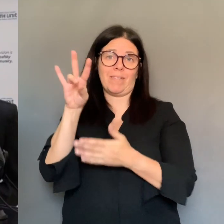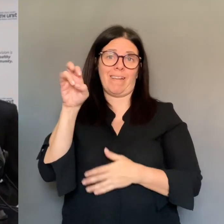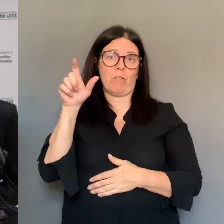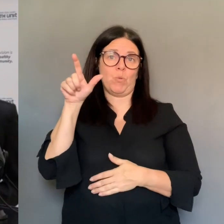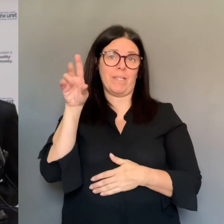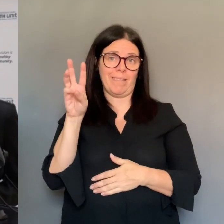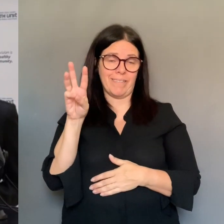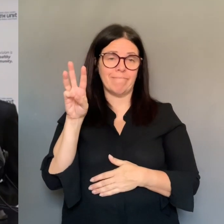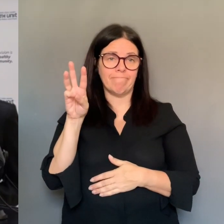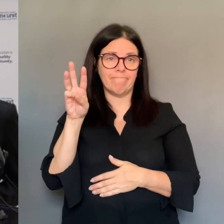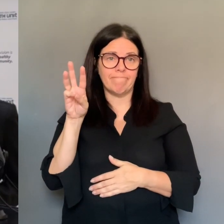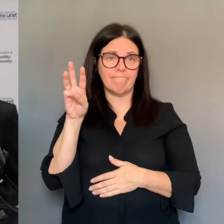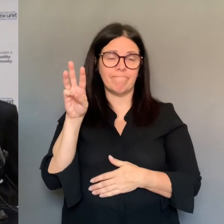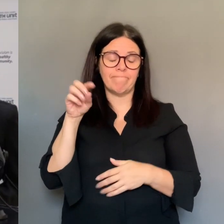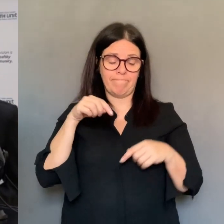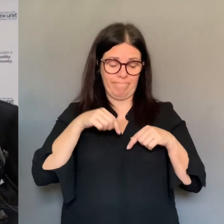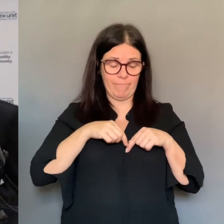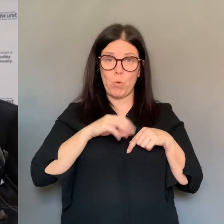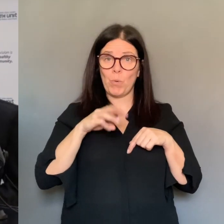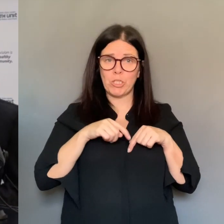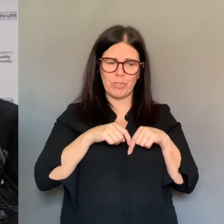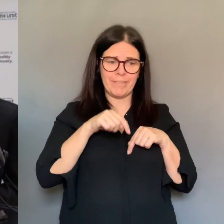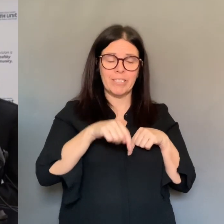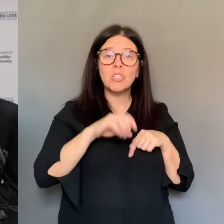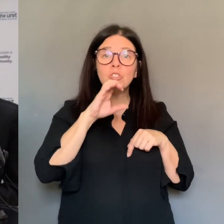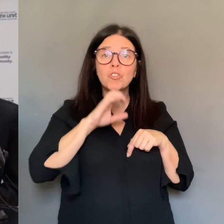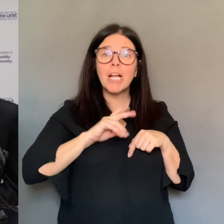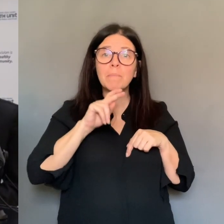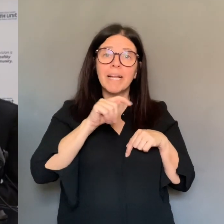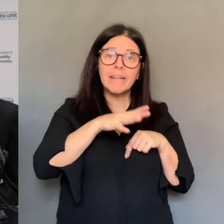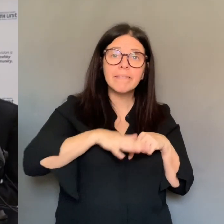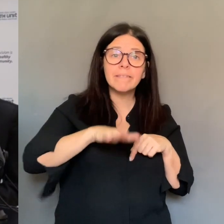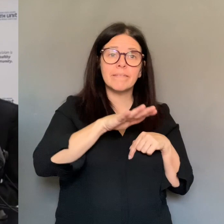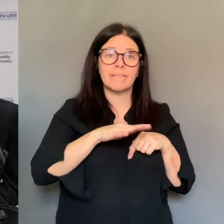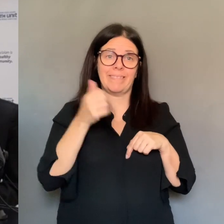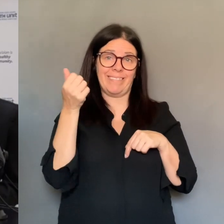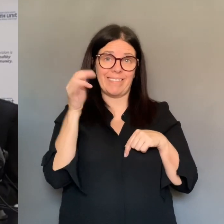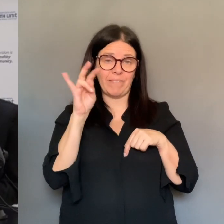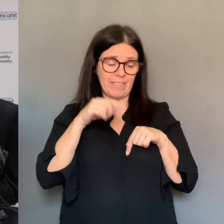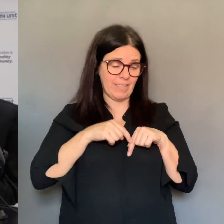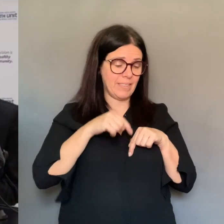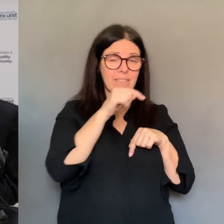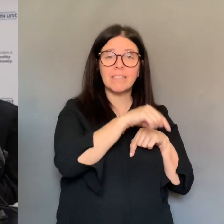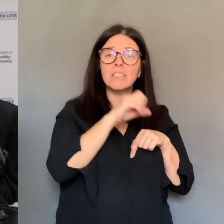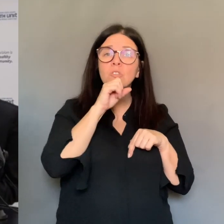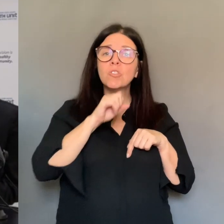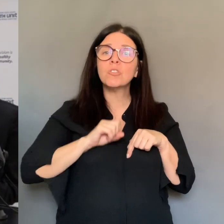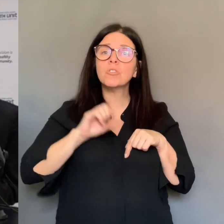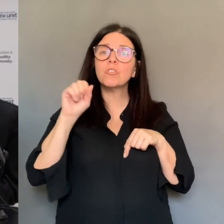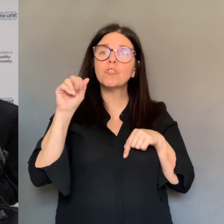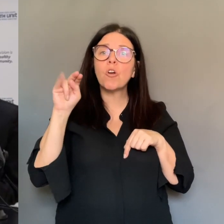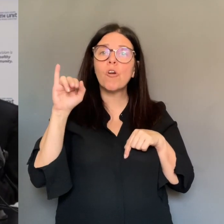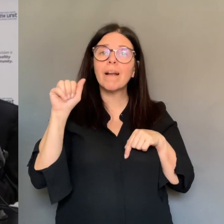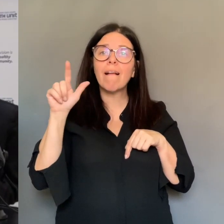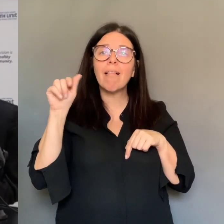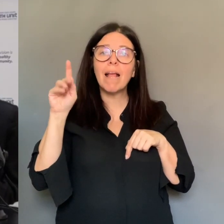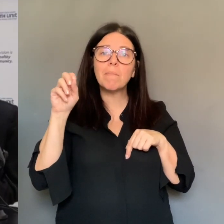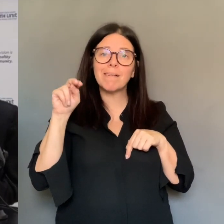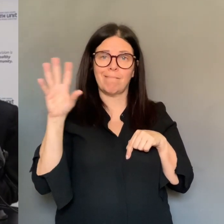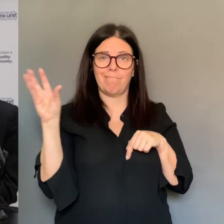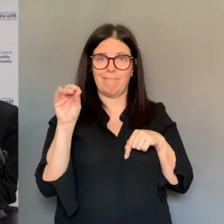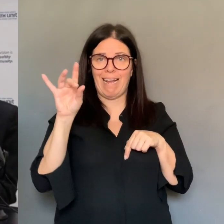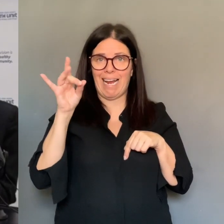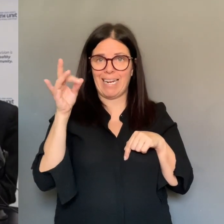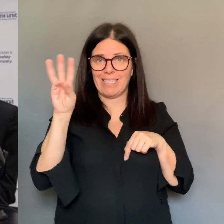,897 confirmed cases of COVID-19 in Canada and 4,726 cases